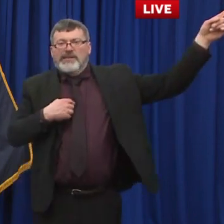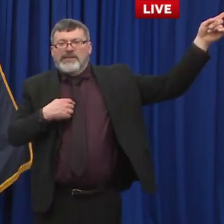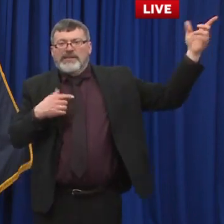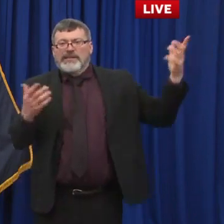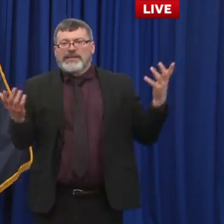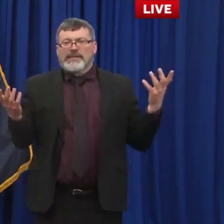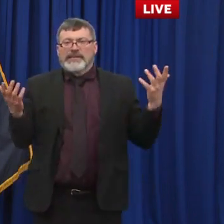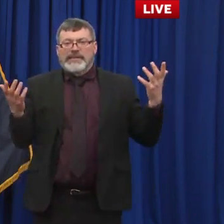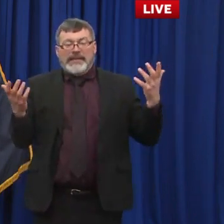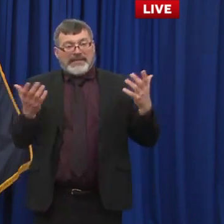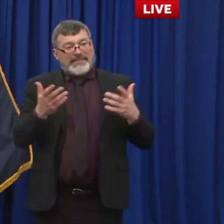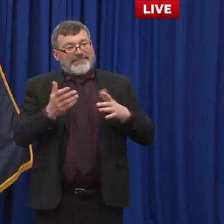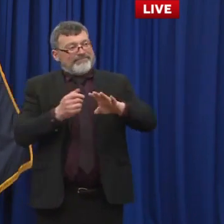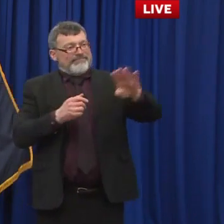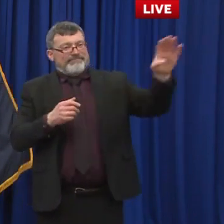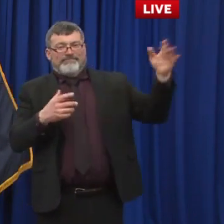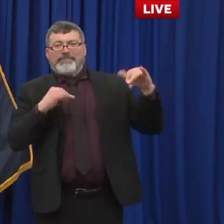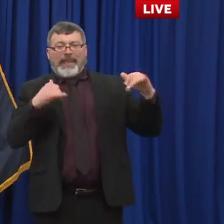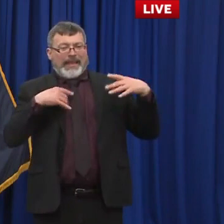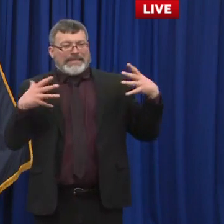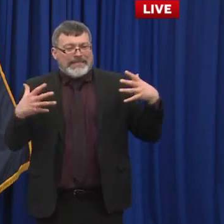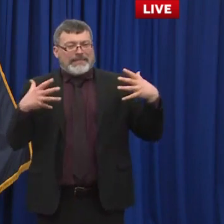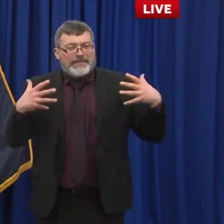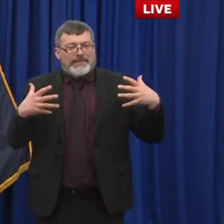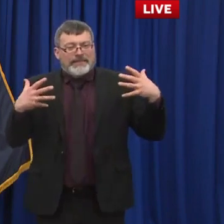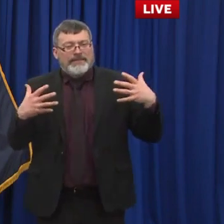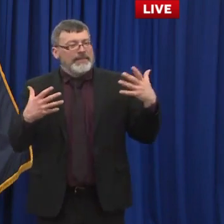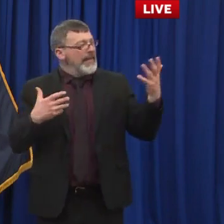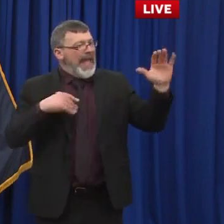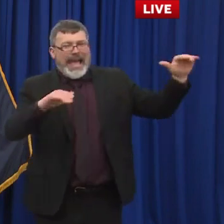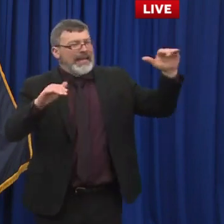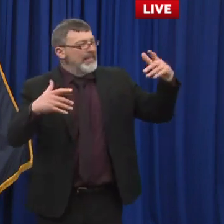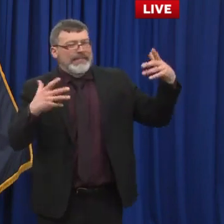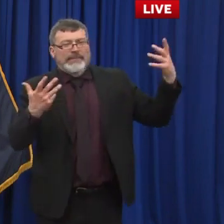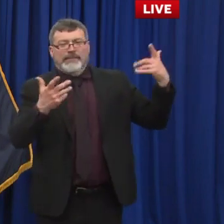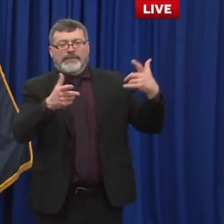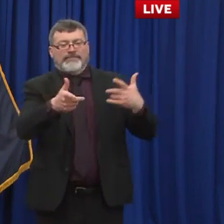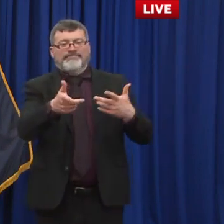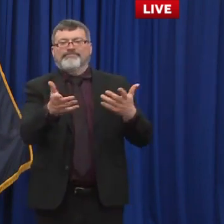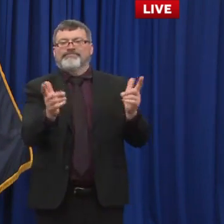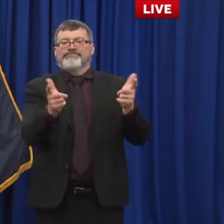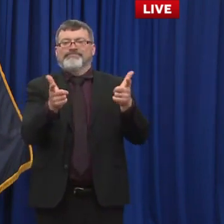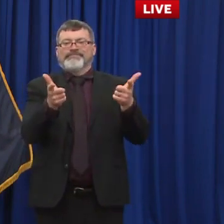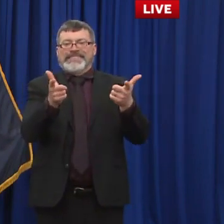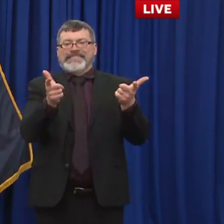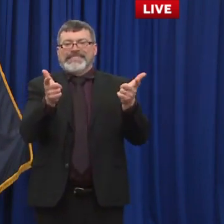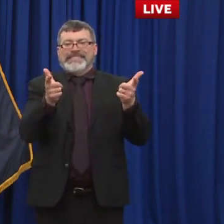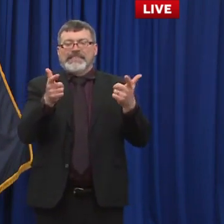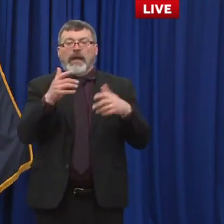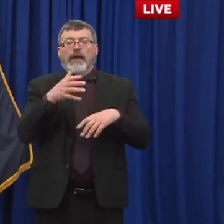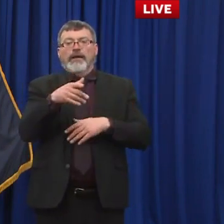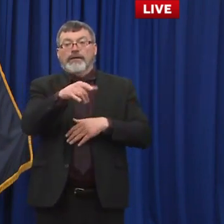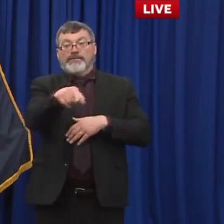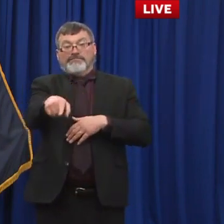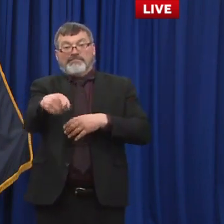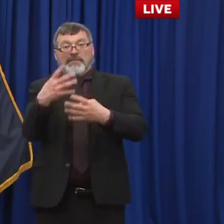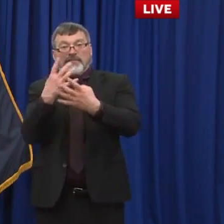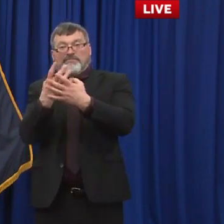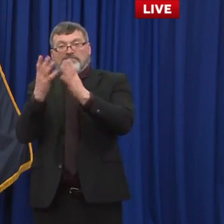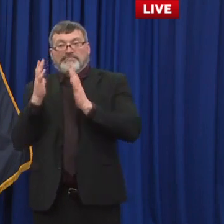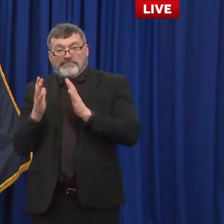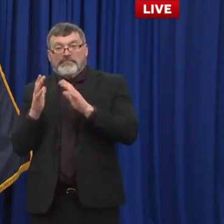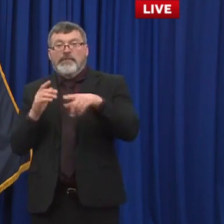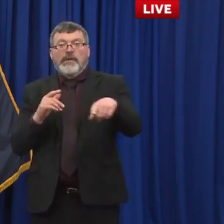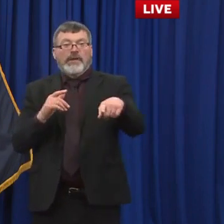believe, the number of actual staff that has been infected, as opposed to inmates, is four. So it's a very, very low number.